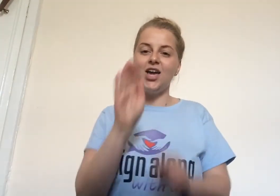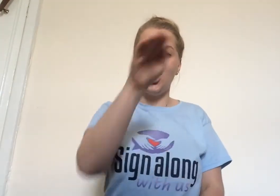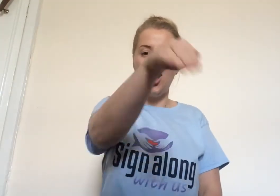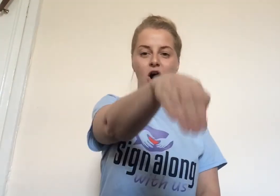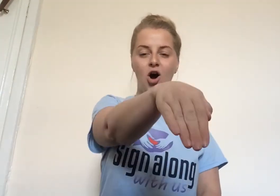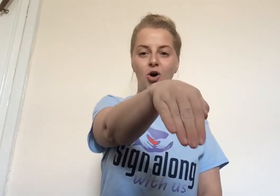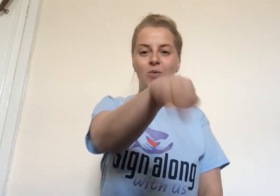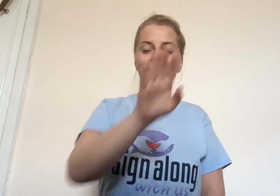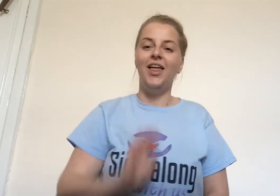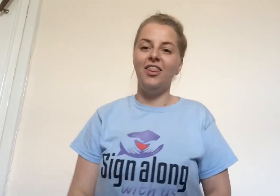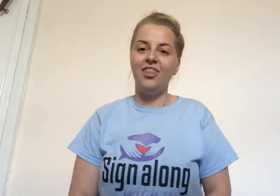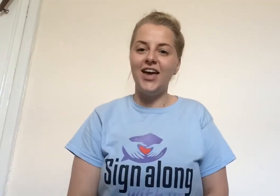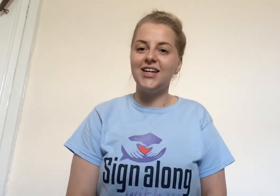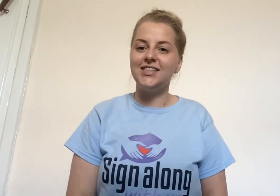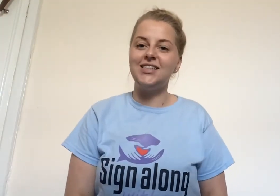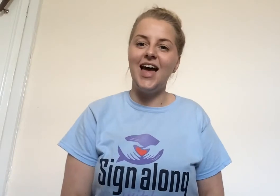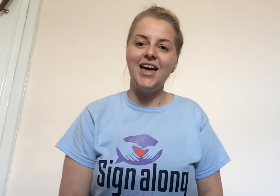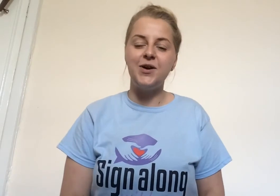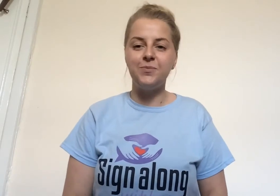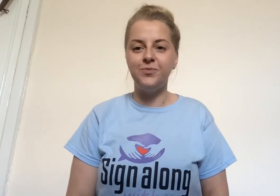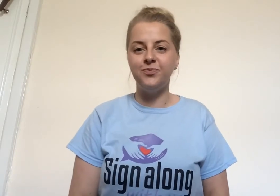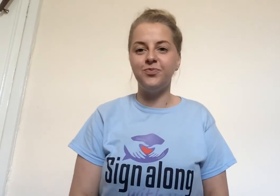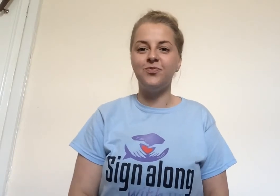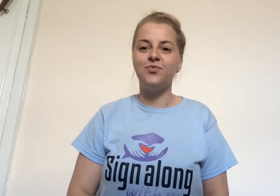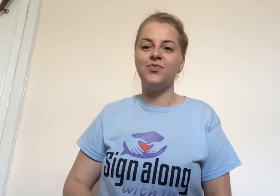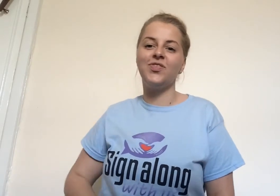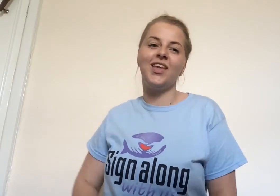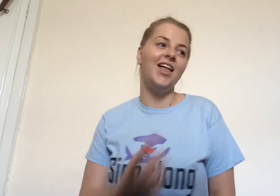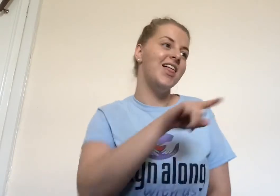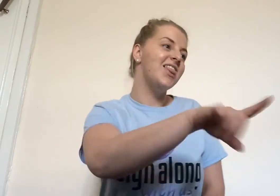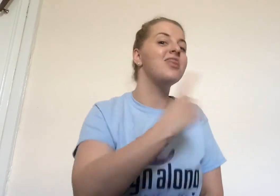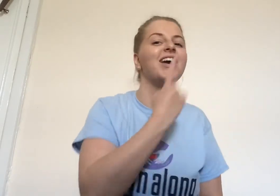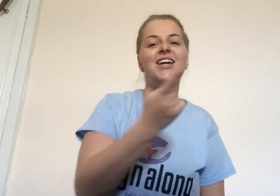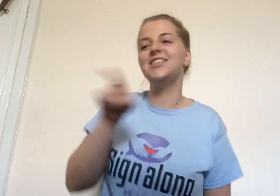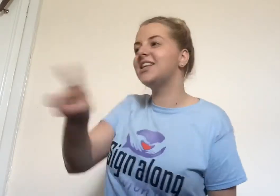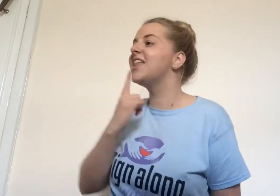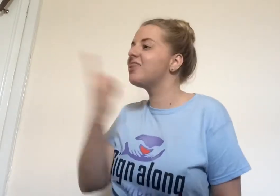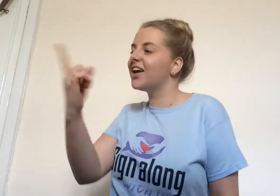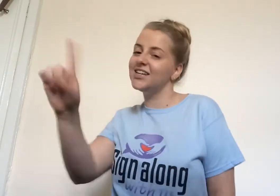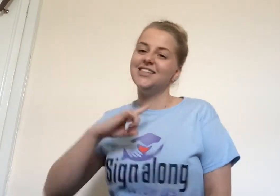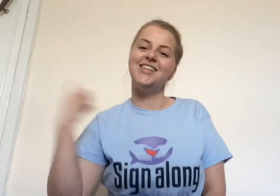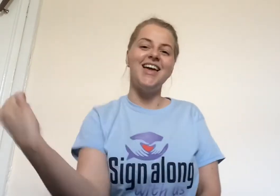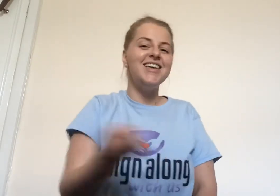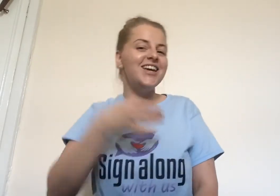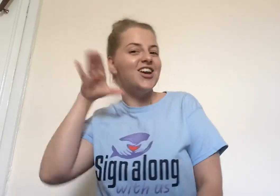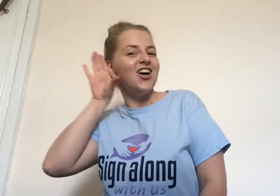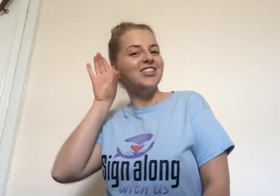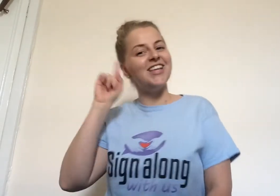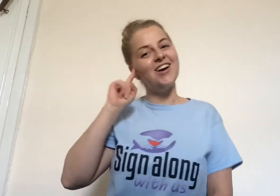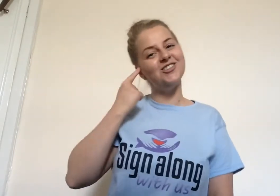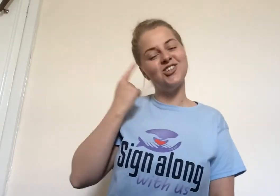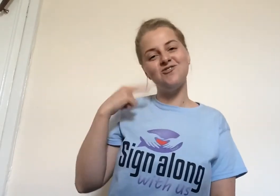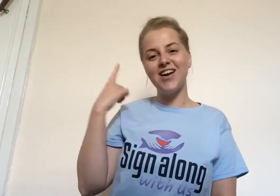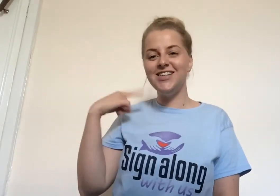home. They can say. They can say, they can say it all sounds crazy.